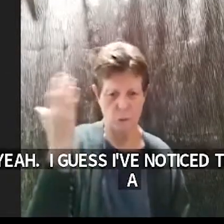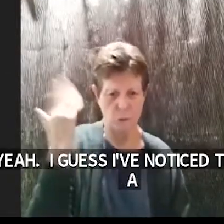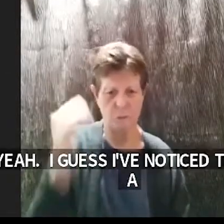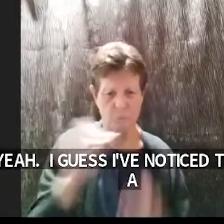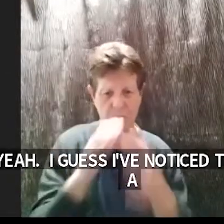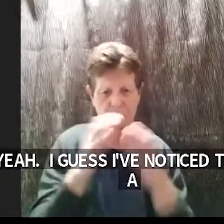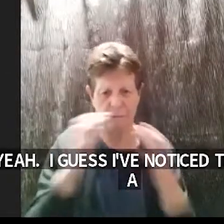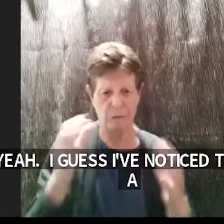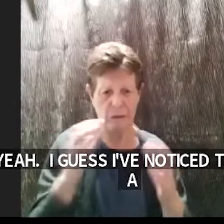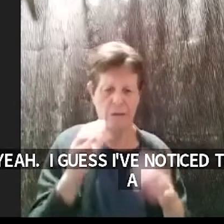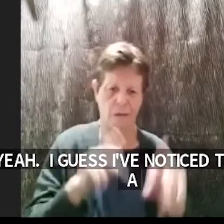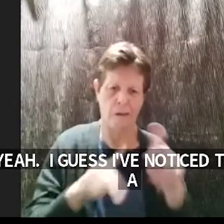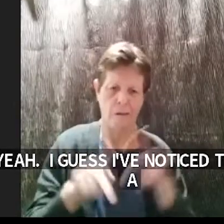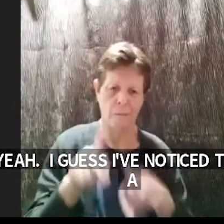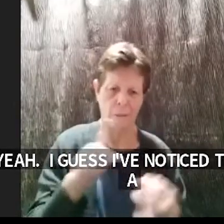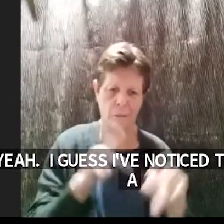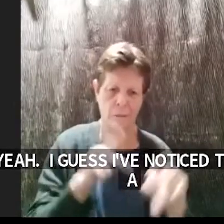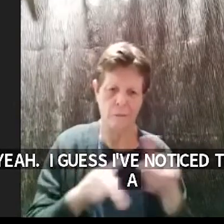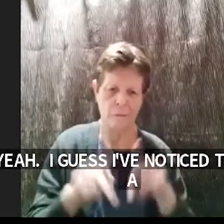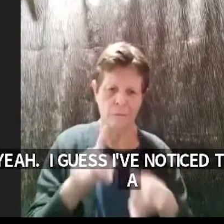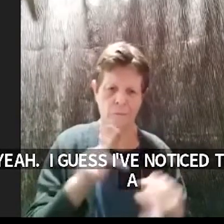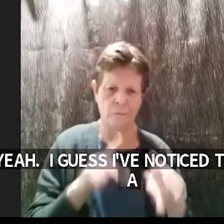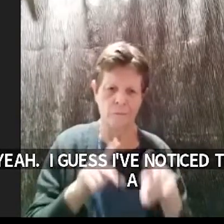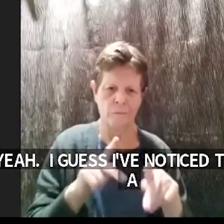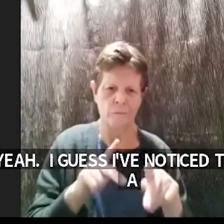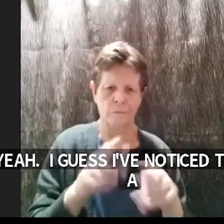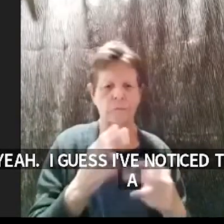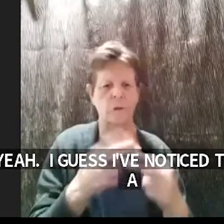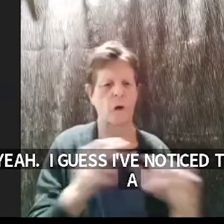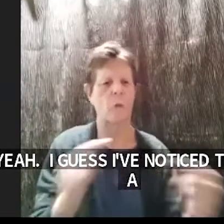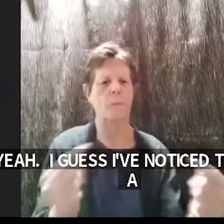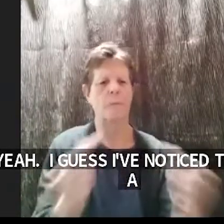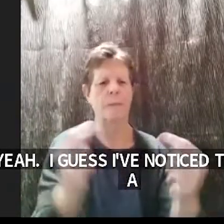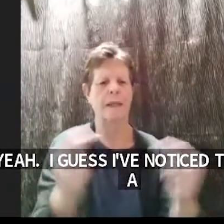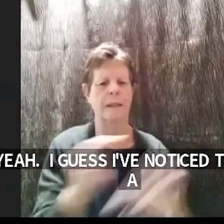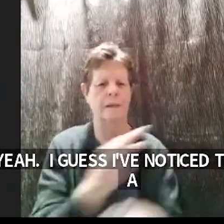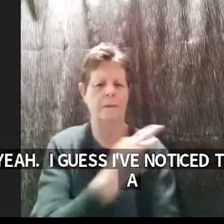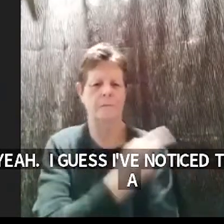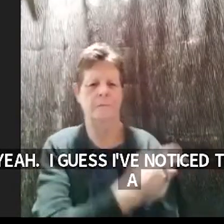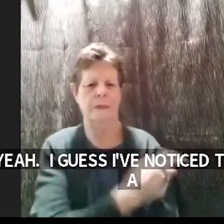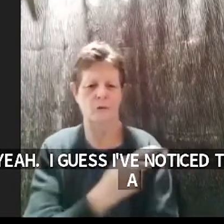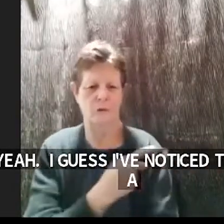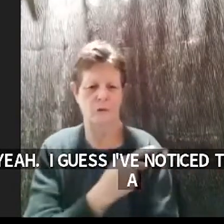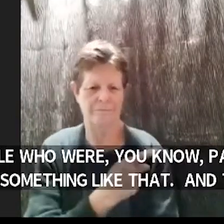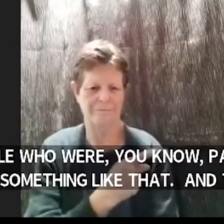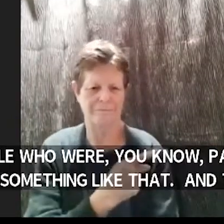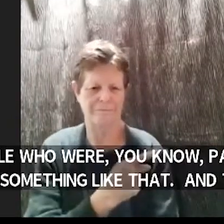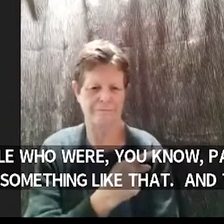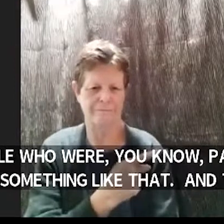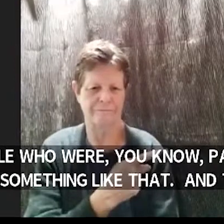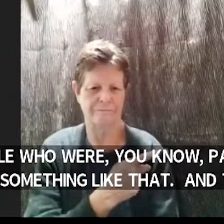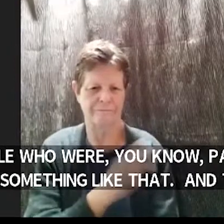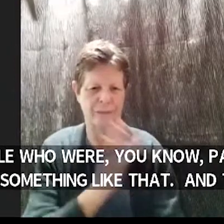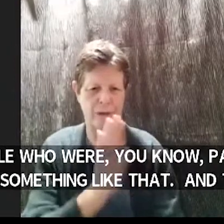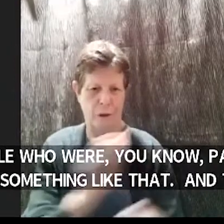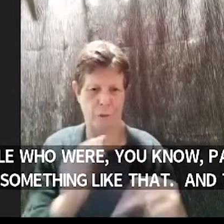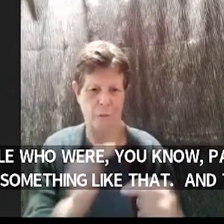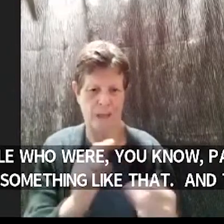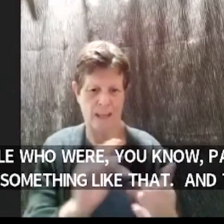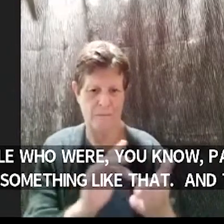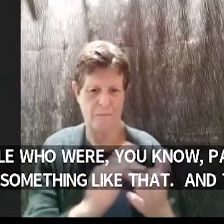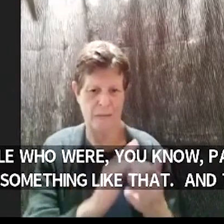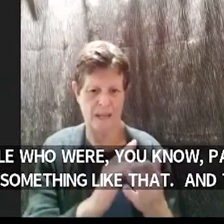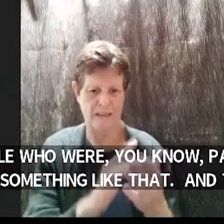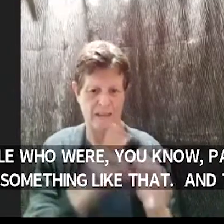were um you know pain patients or something like that and they got cut off of uh their meds and they were really angry